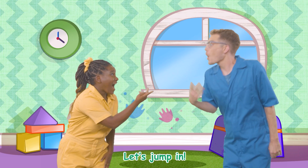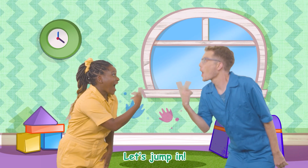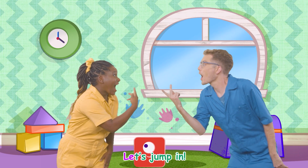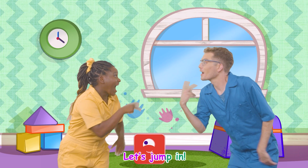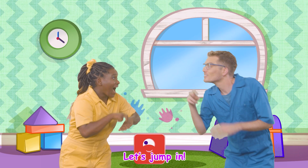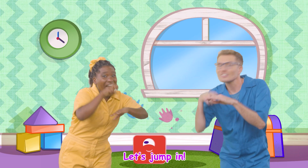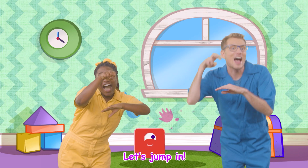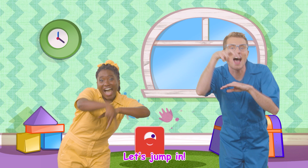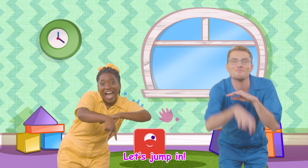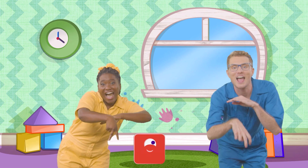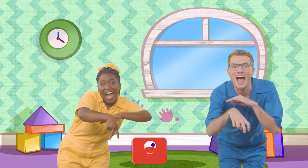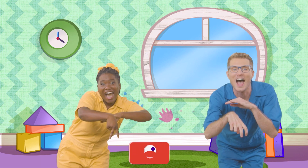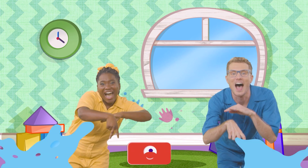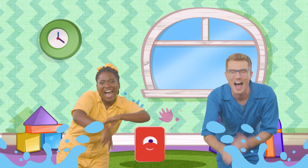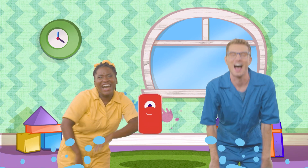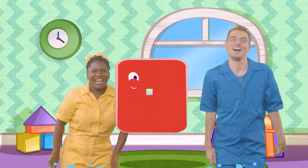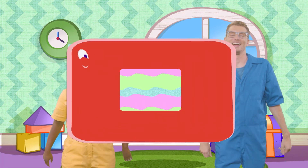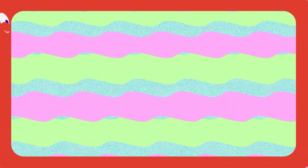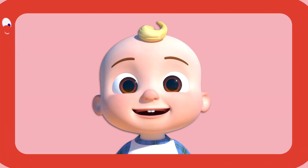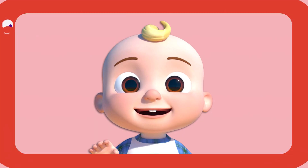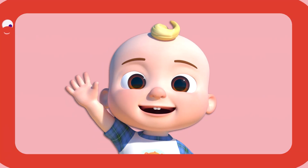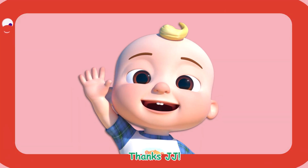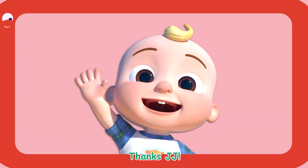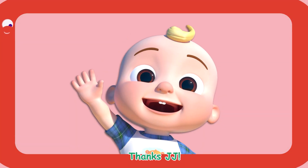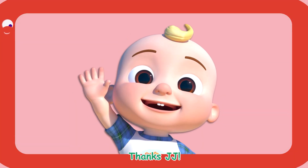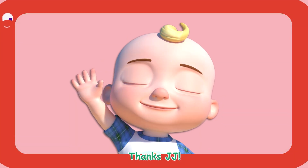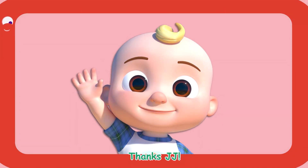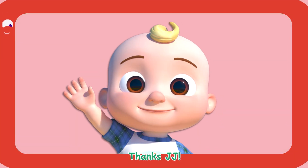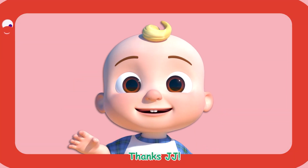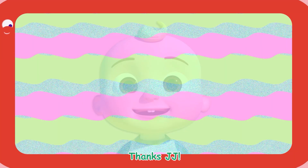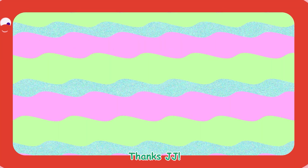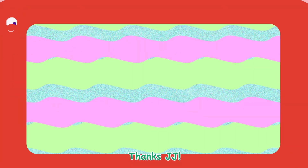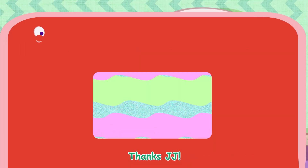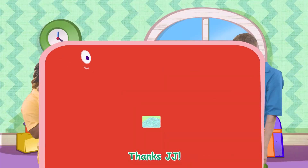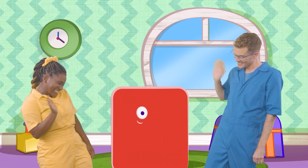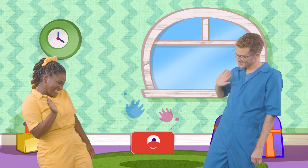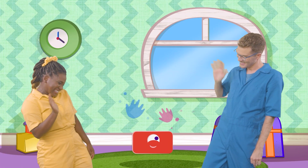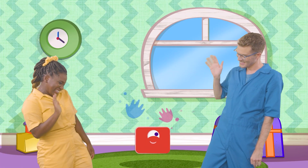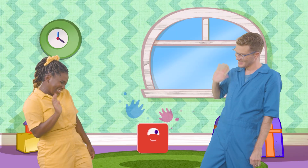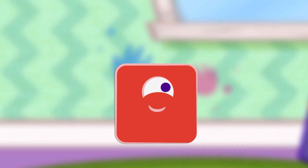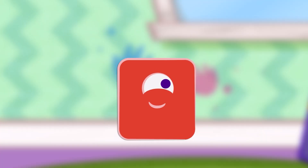-do-do-do-do-do-do-do-do-do-do